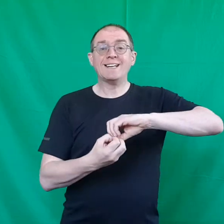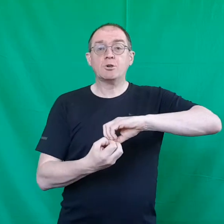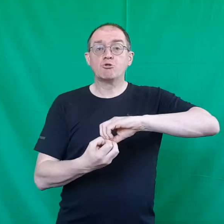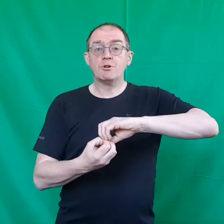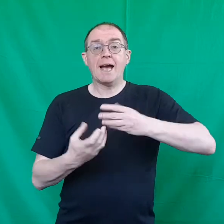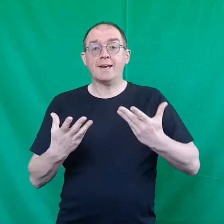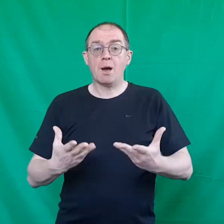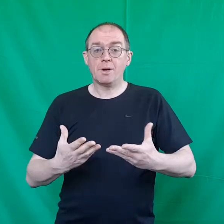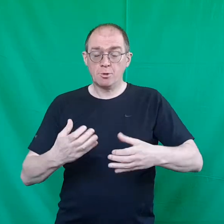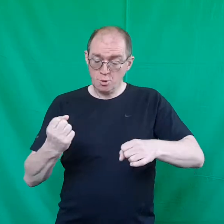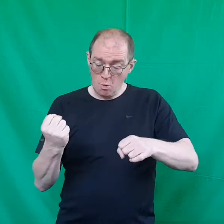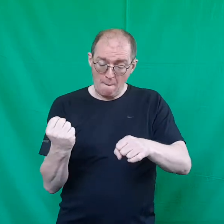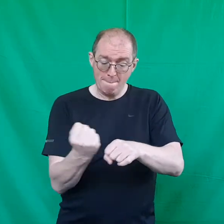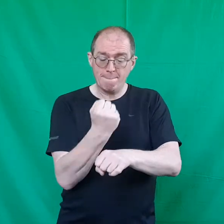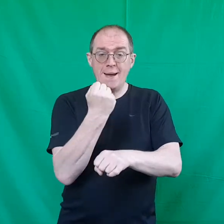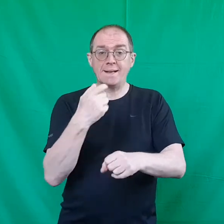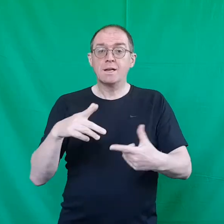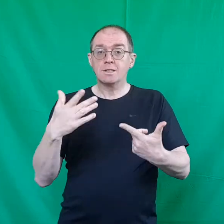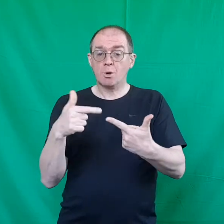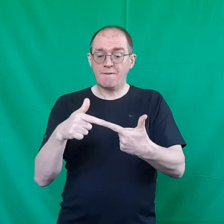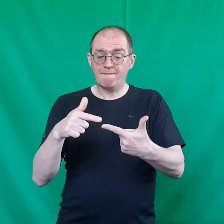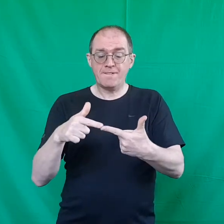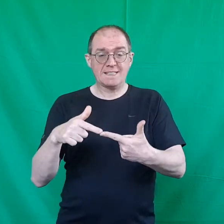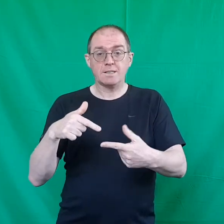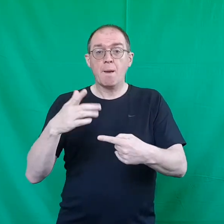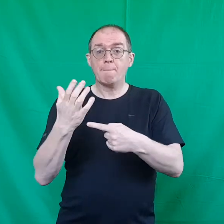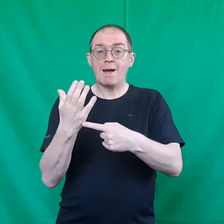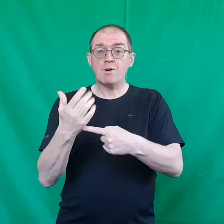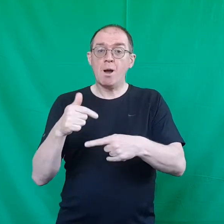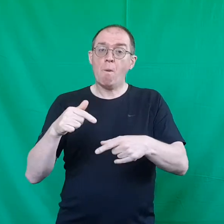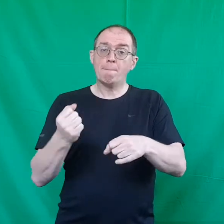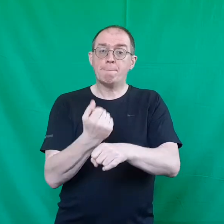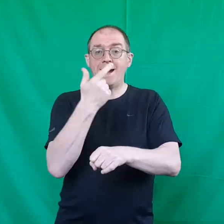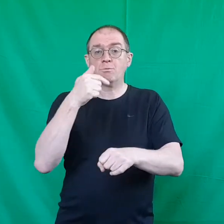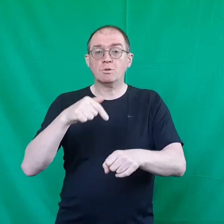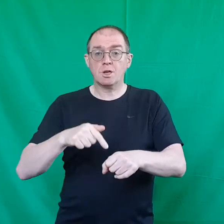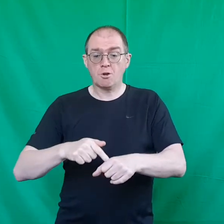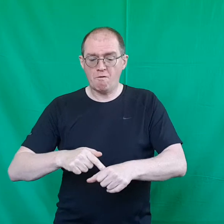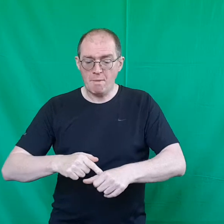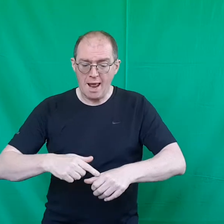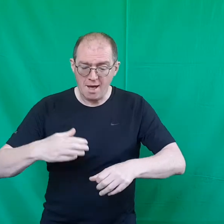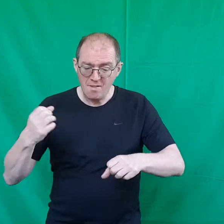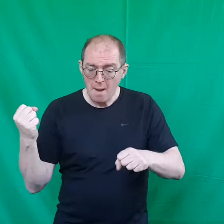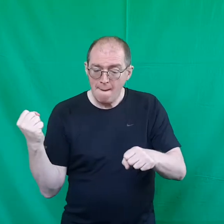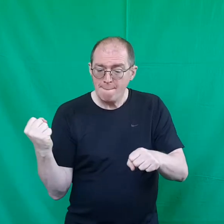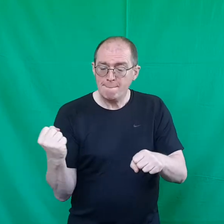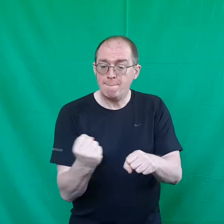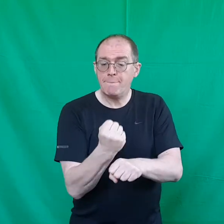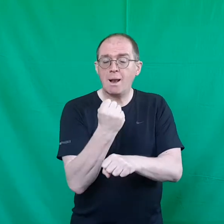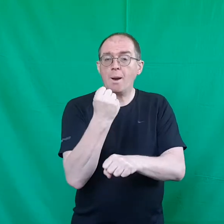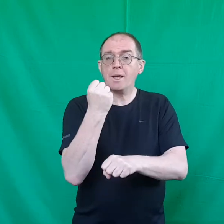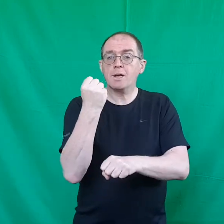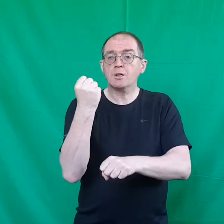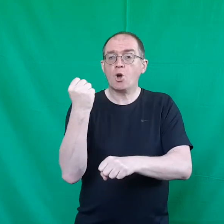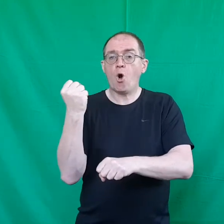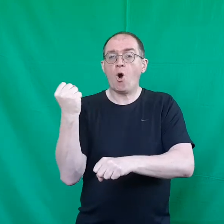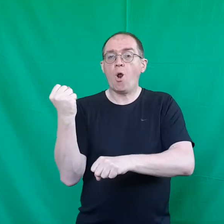did create now I'm going to make the fish my right one bounces off my left build it all